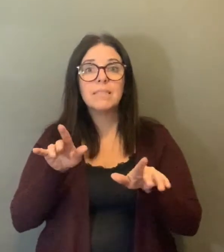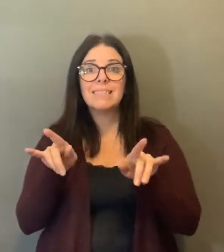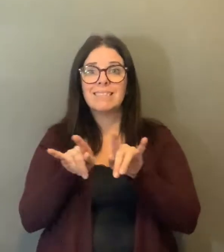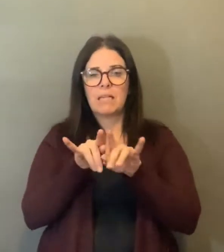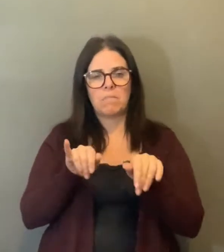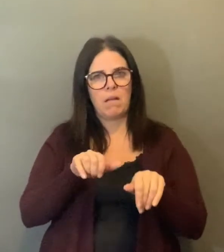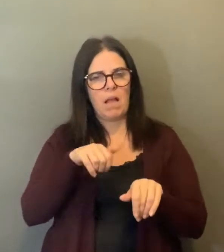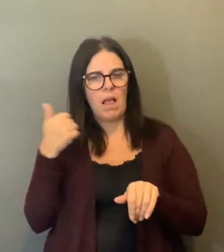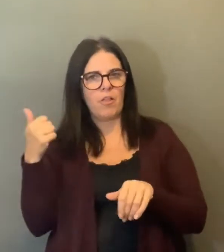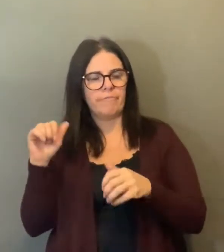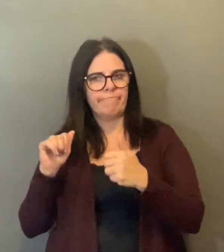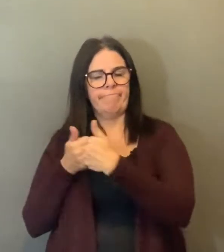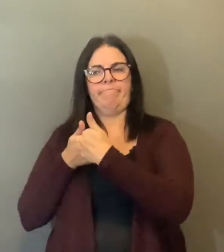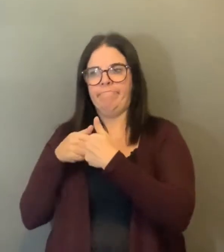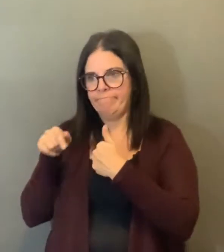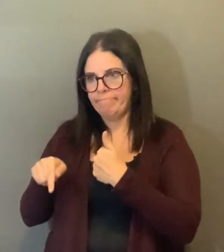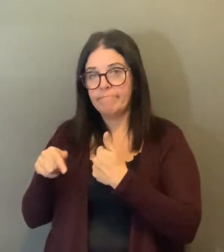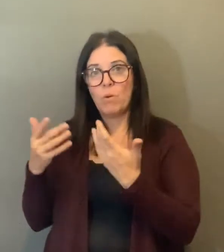from flooding.